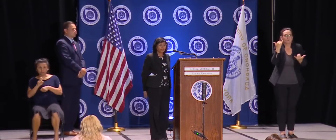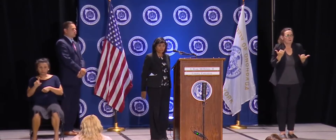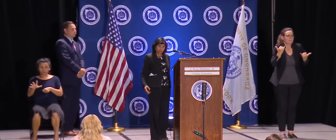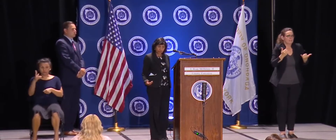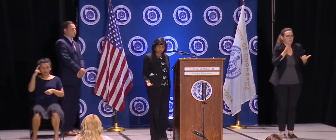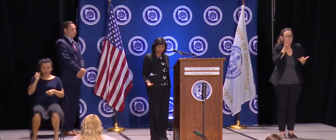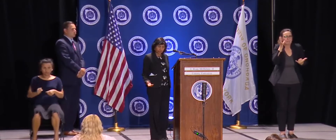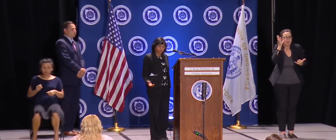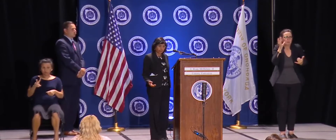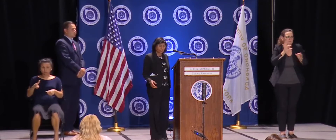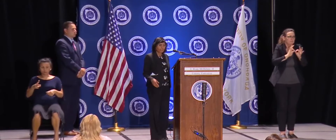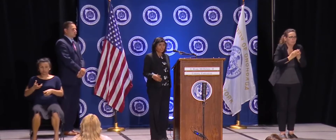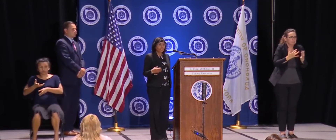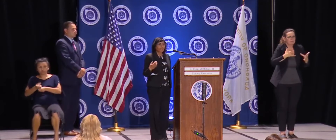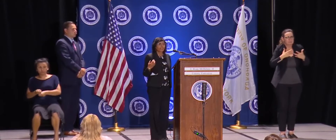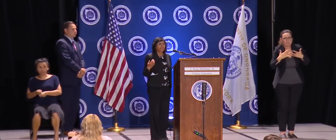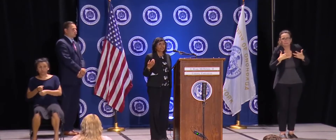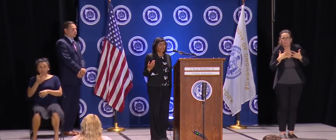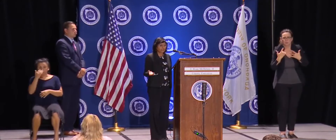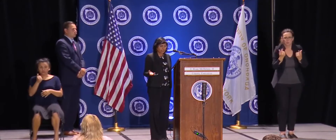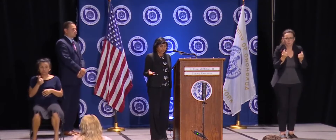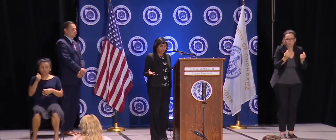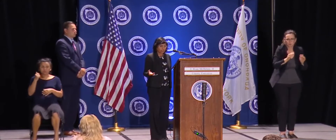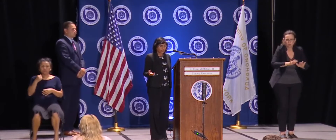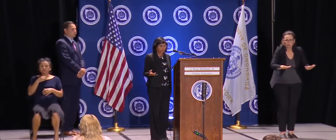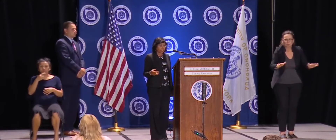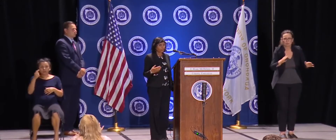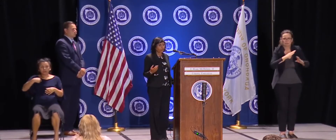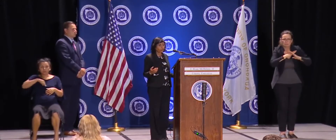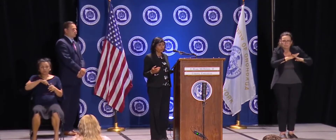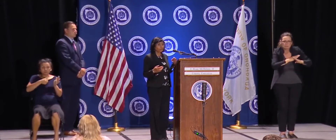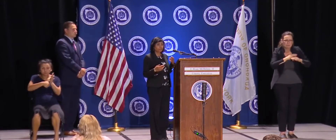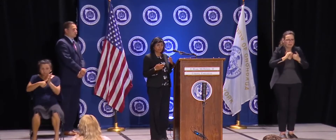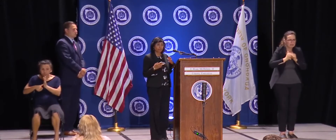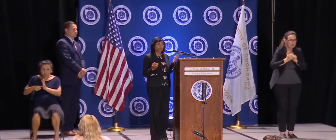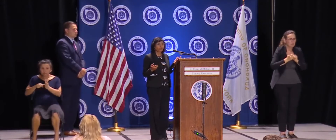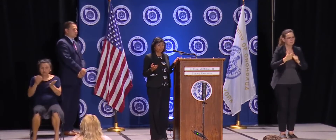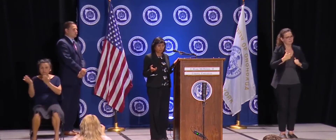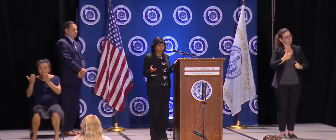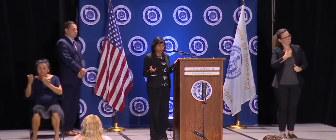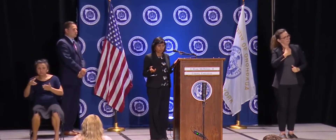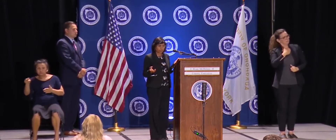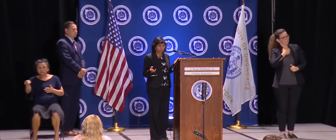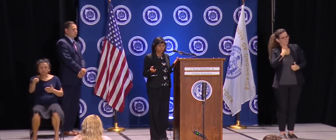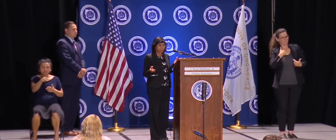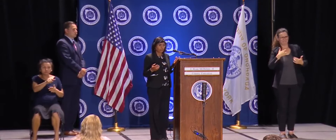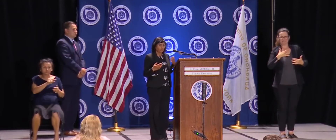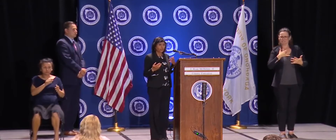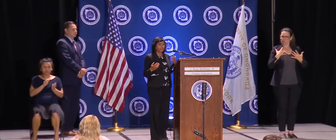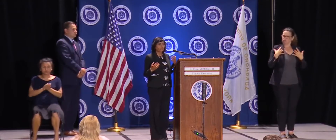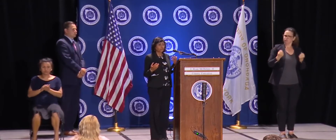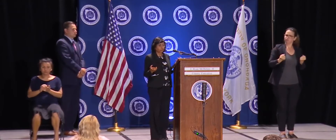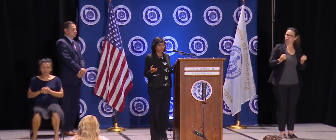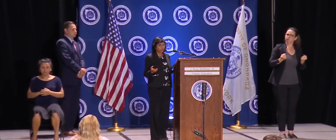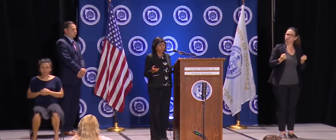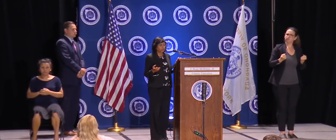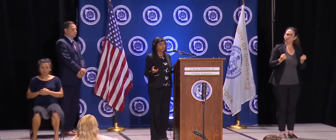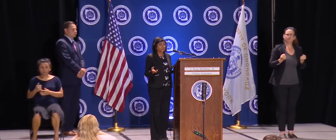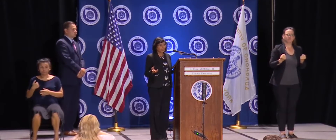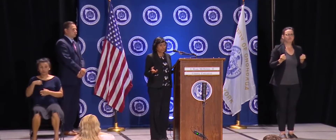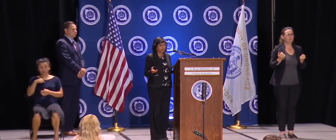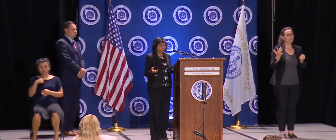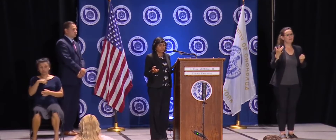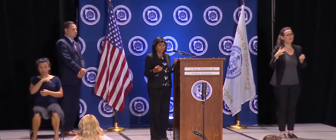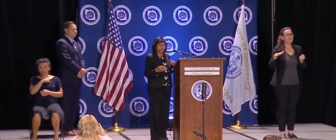of case investigation and contact tracing along with the strong collaboration with our school